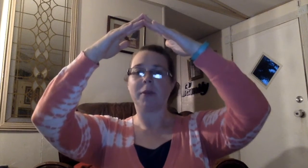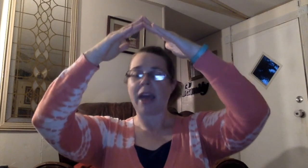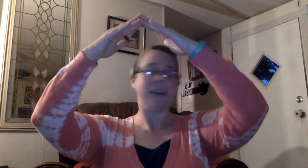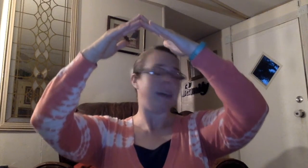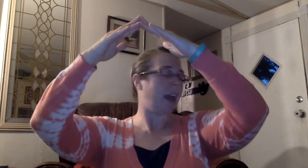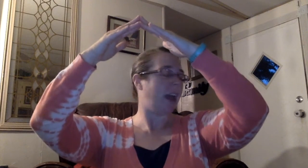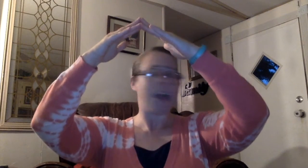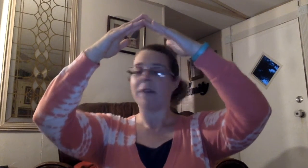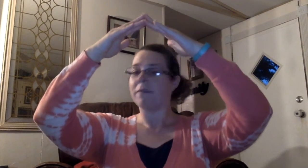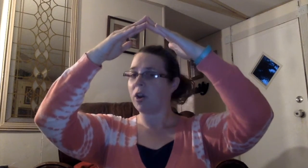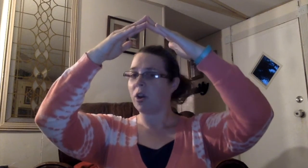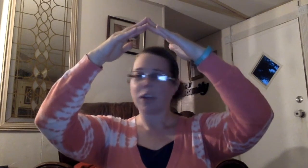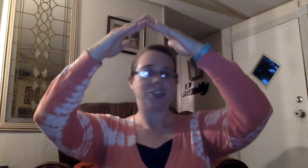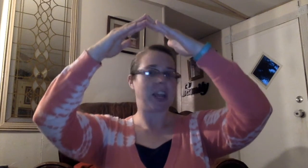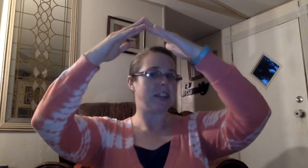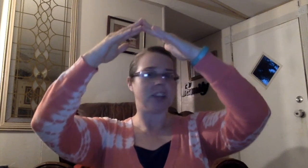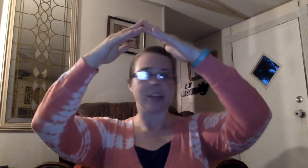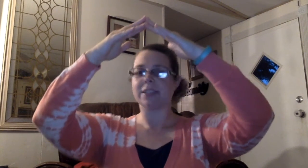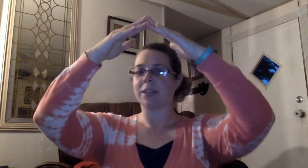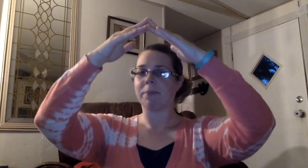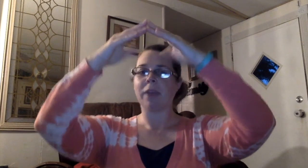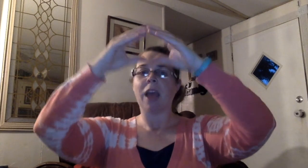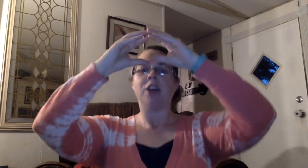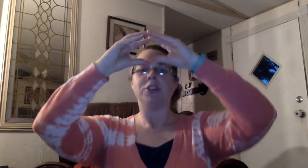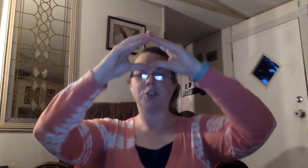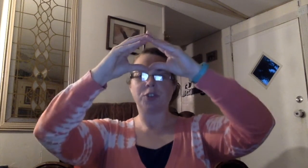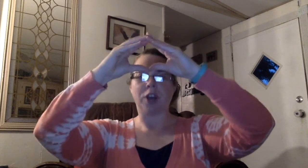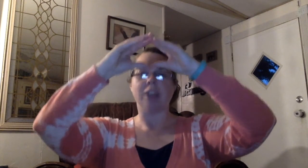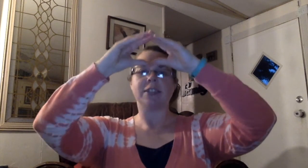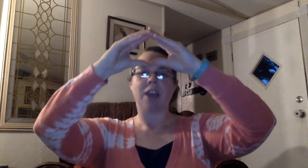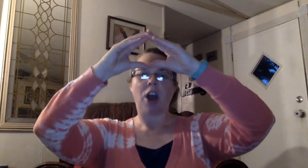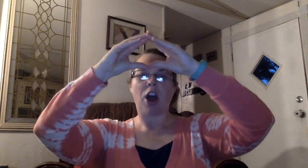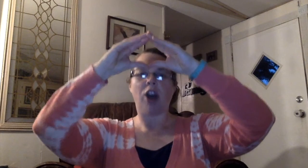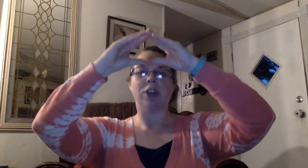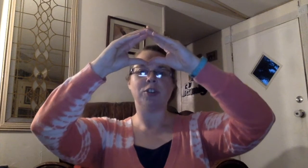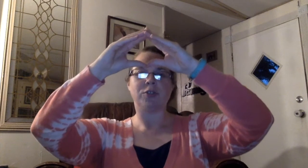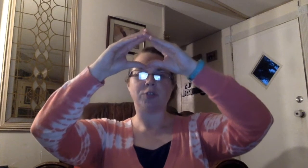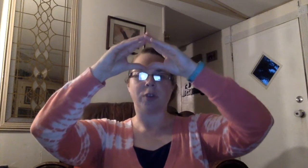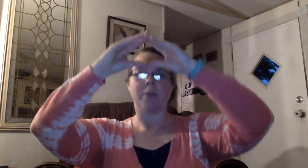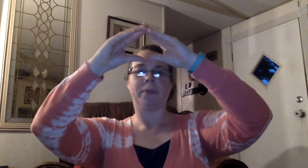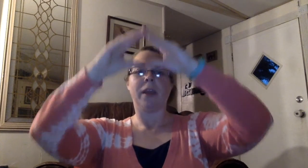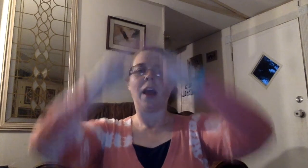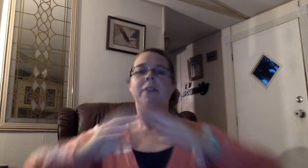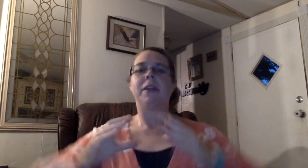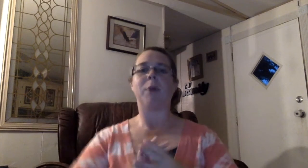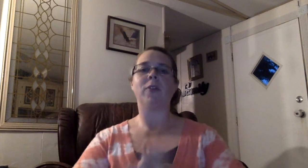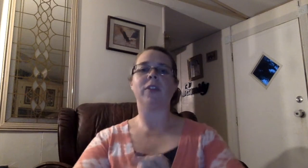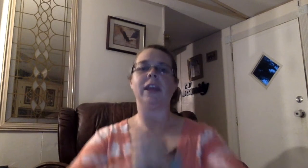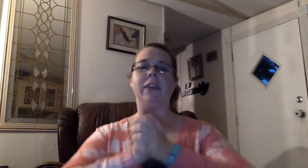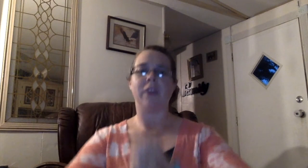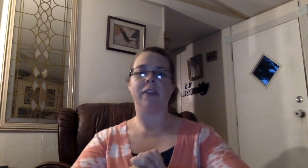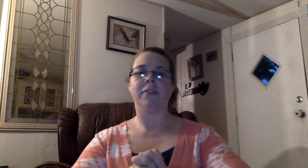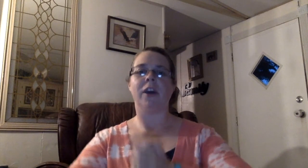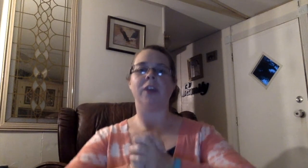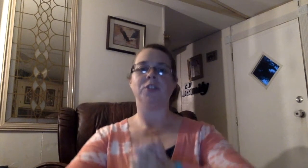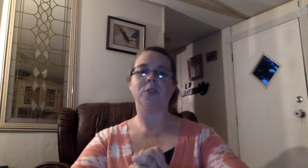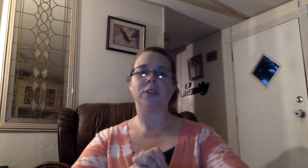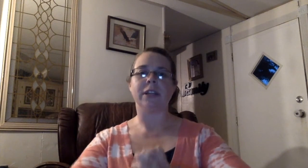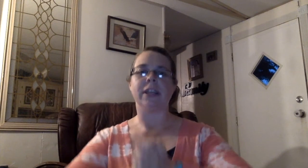that never changed. Neutrons are neutral, they both live in the nucleus,